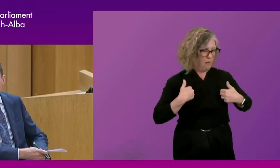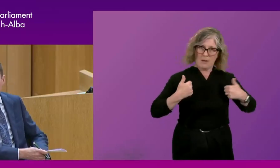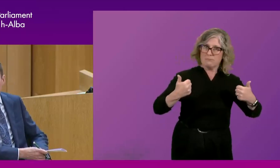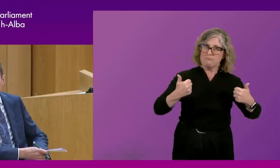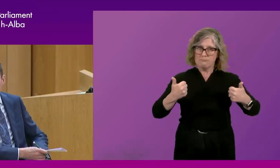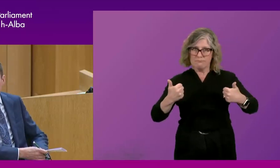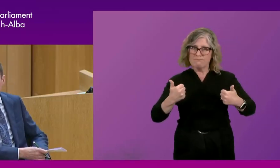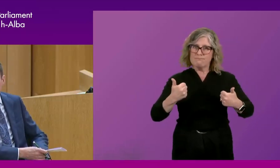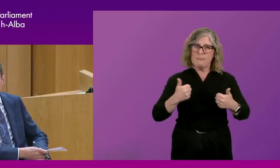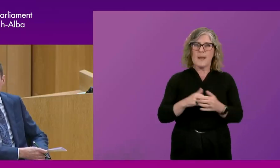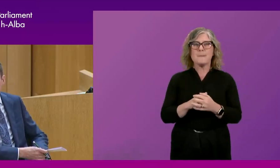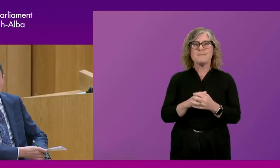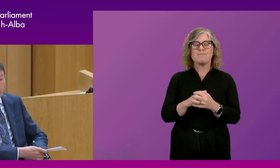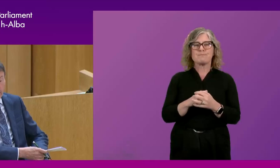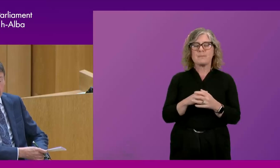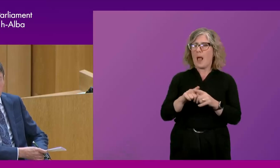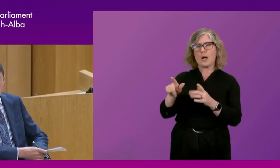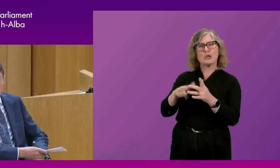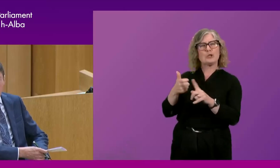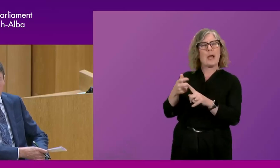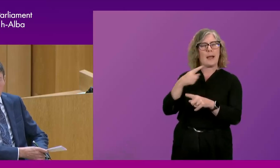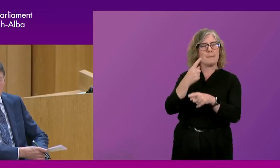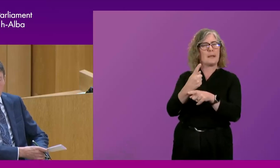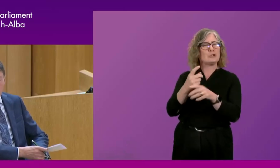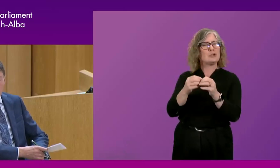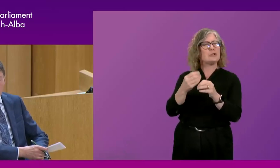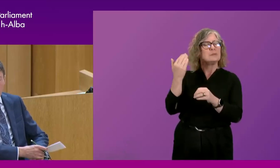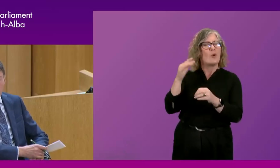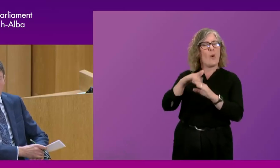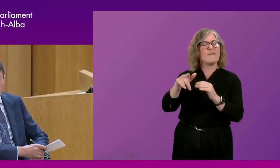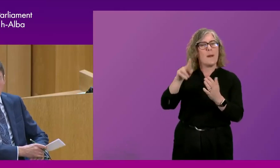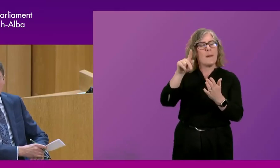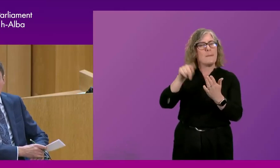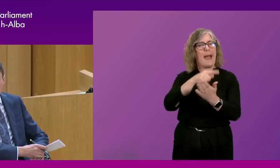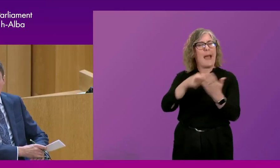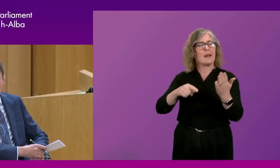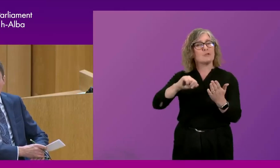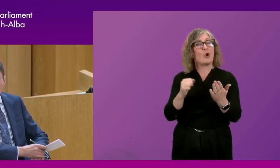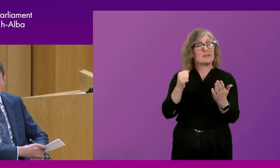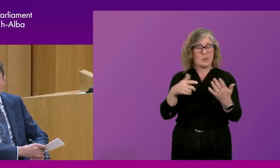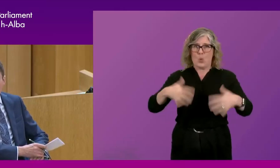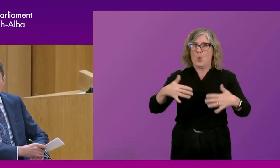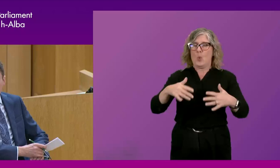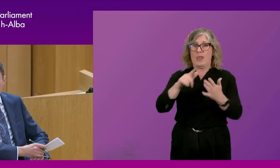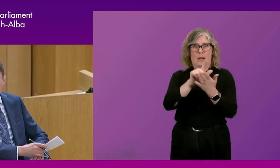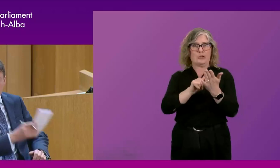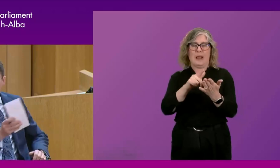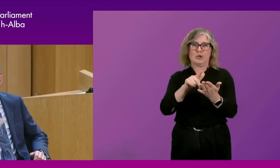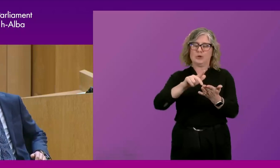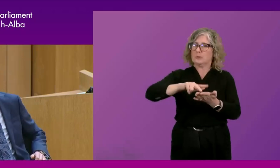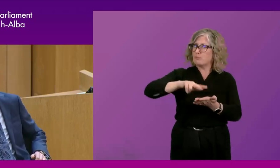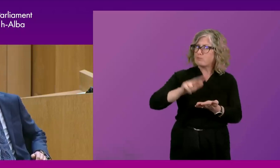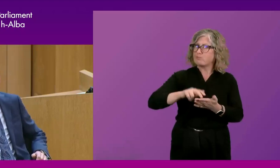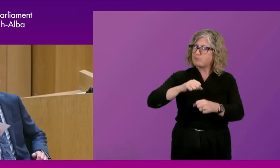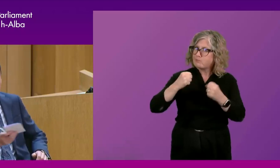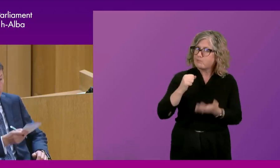uh, the, the, uh, smoking ban as a, one of the landmark pieces of legislation. The reason that, apart